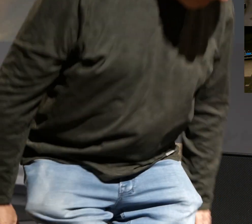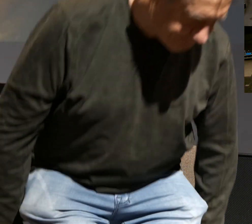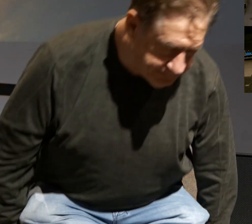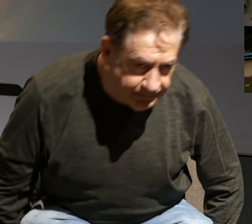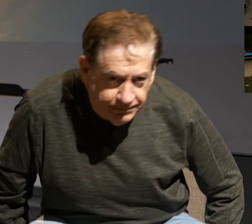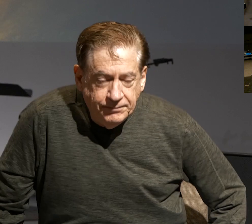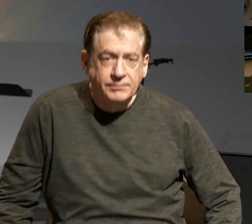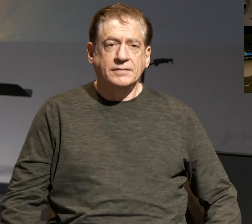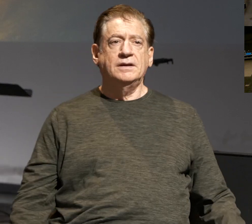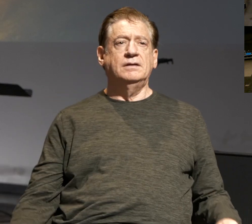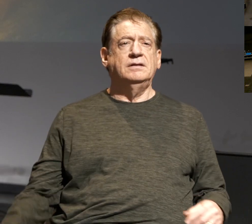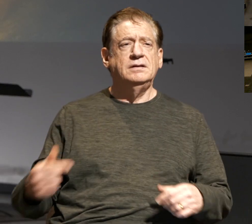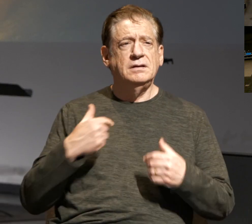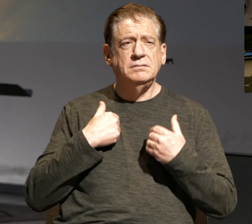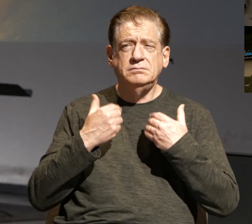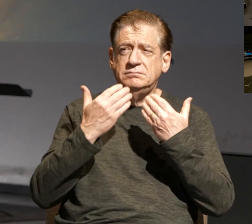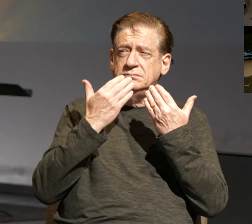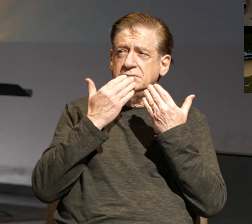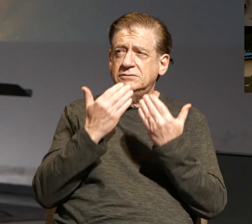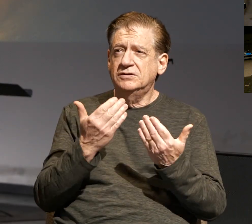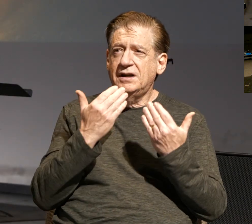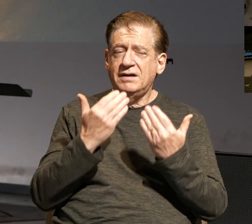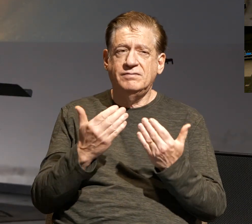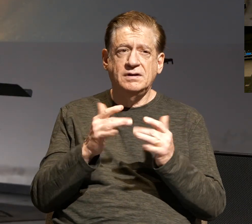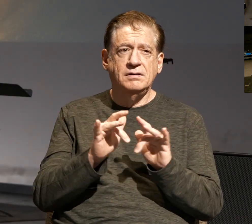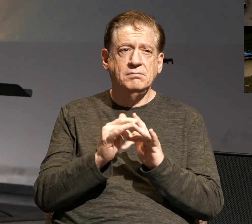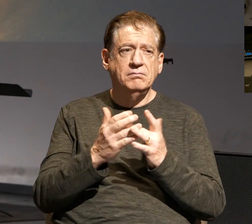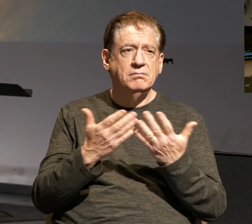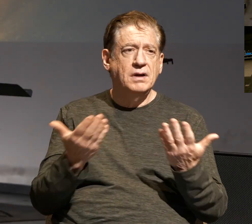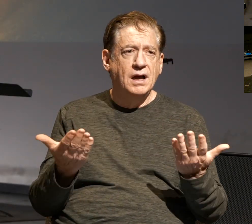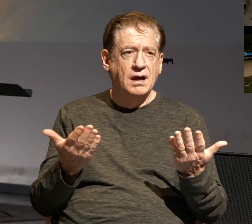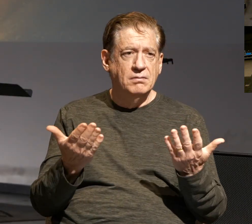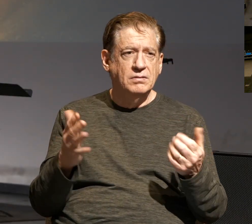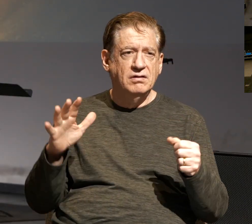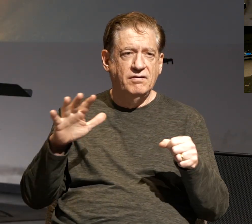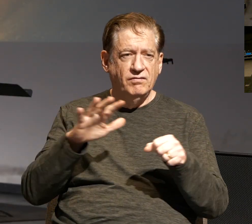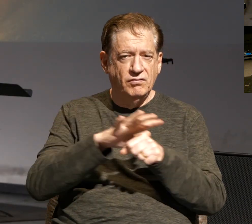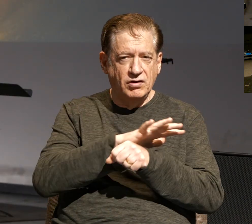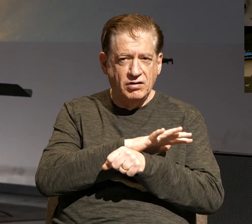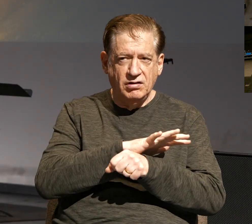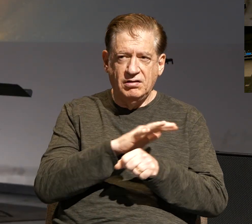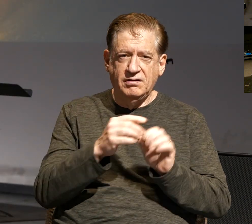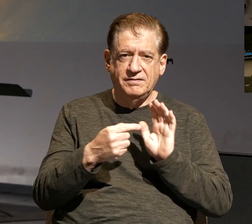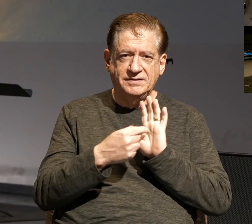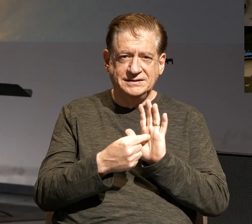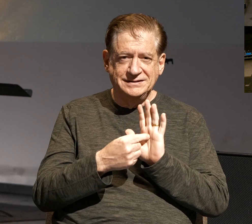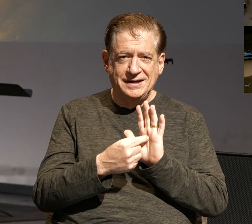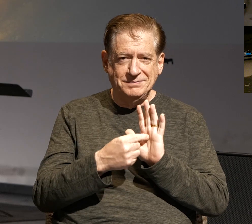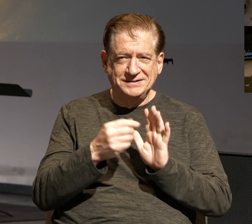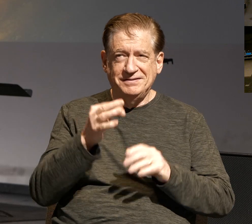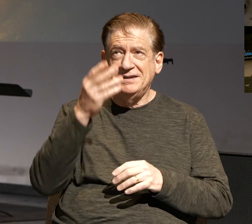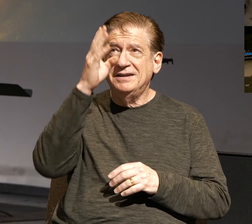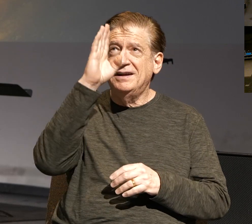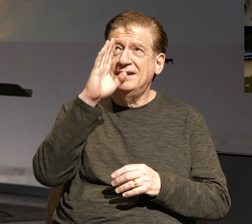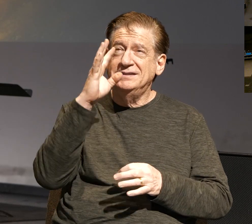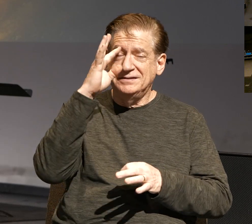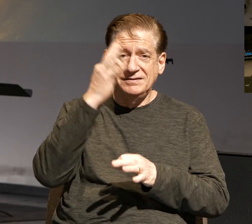I'm so grateful that the Bible is full of examples of God's faithfulness. I put